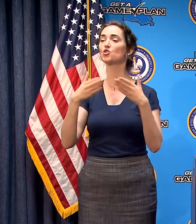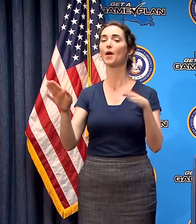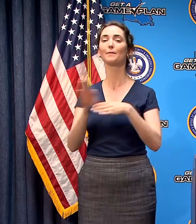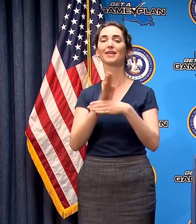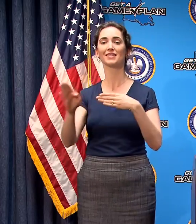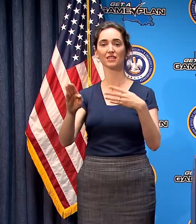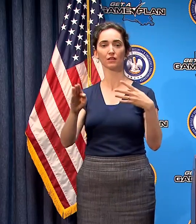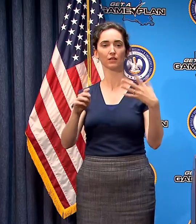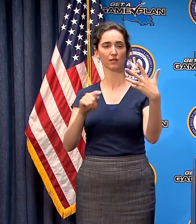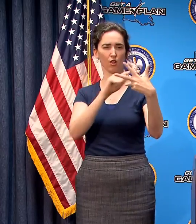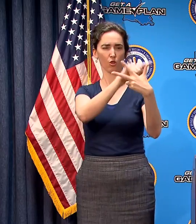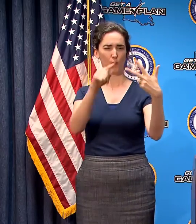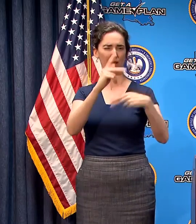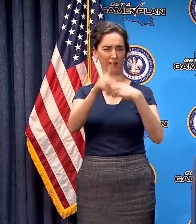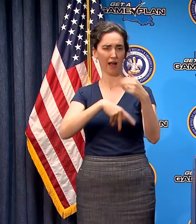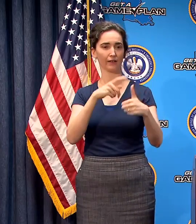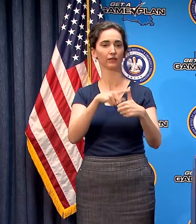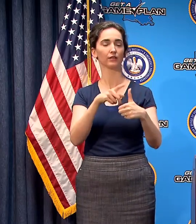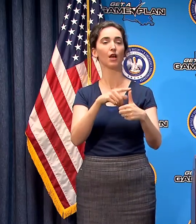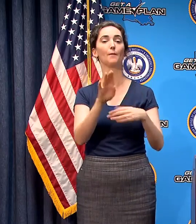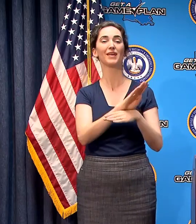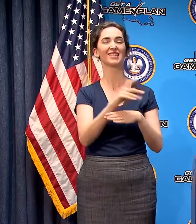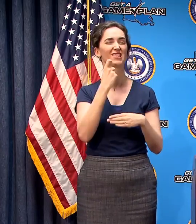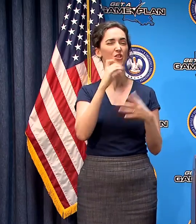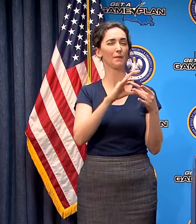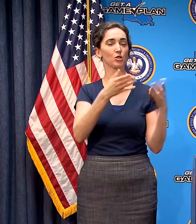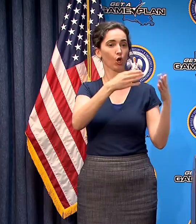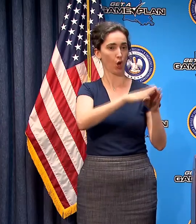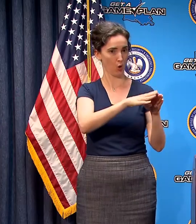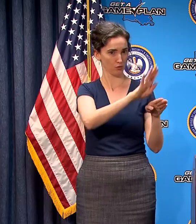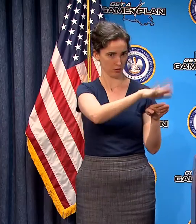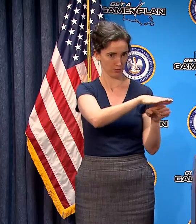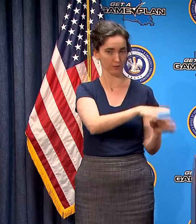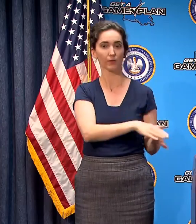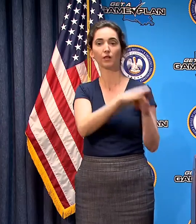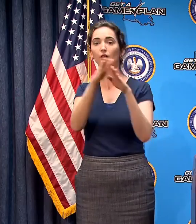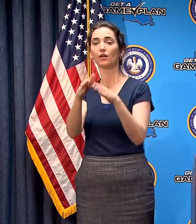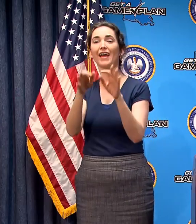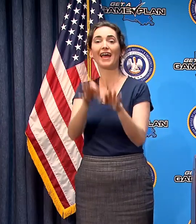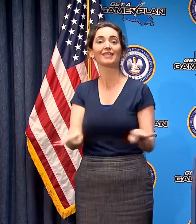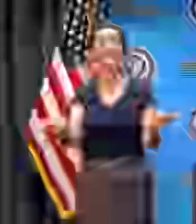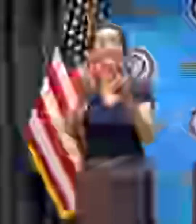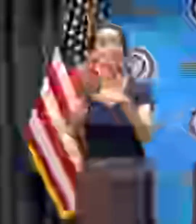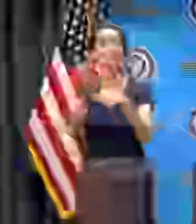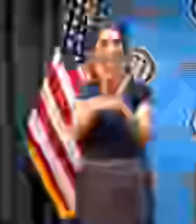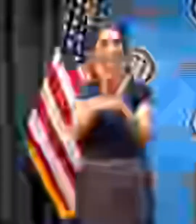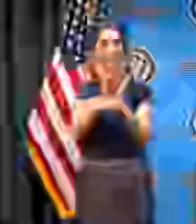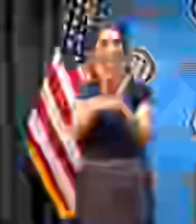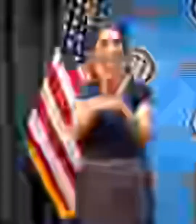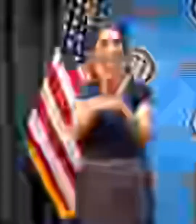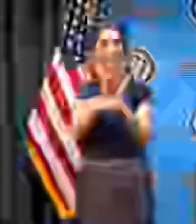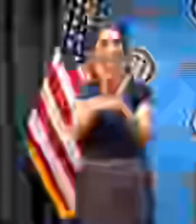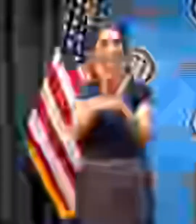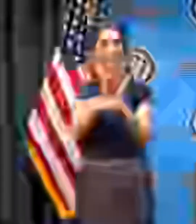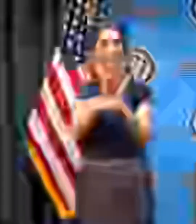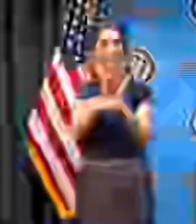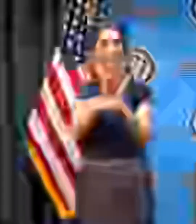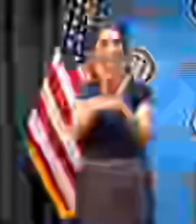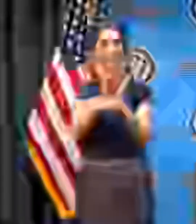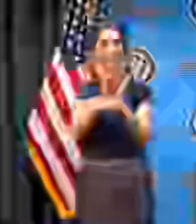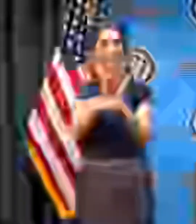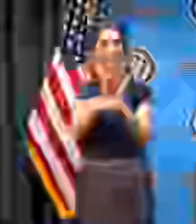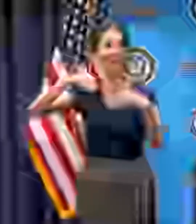categories closed businesses which I just listed essential businesses which can remain open including grocery stores